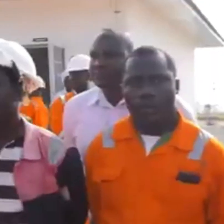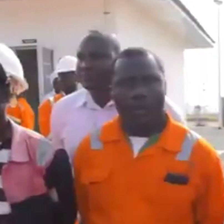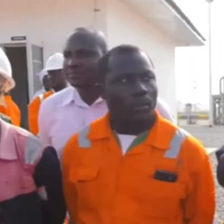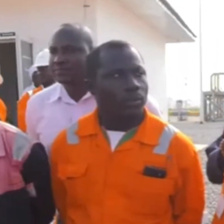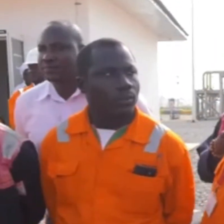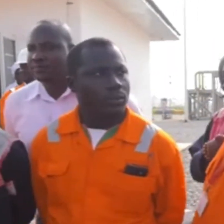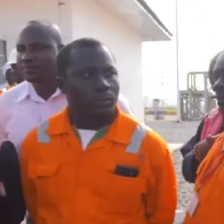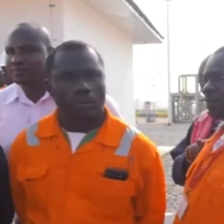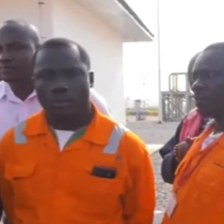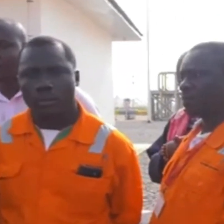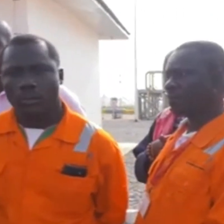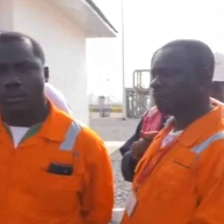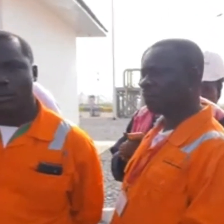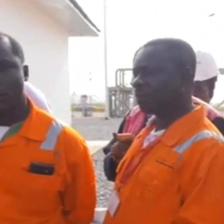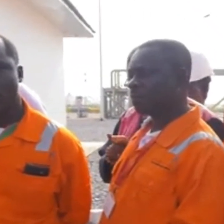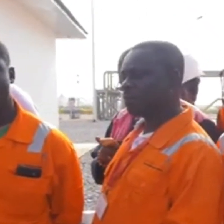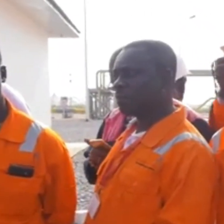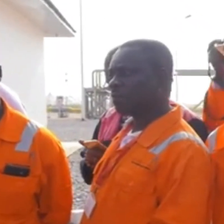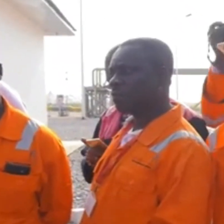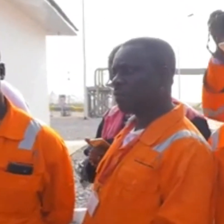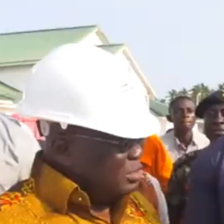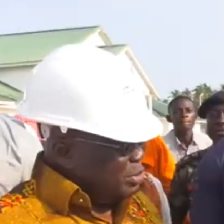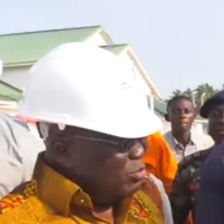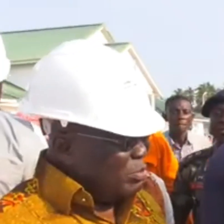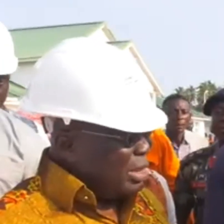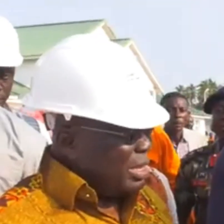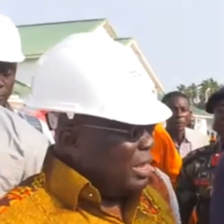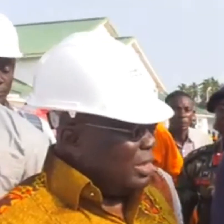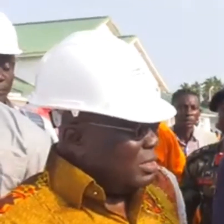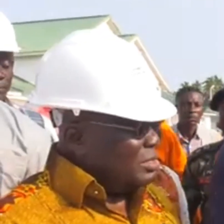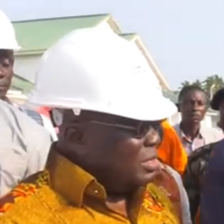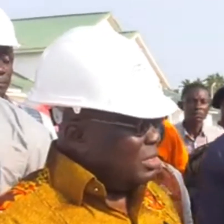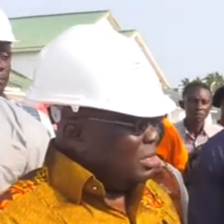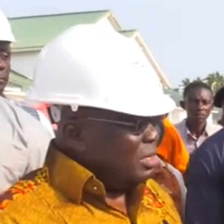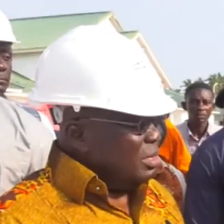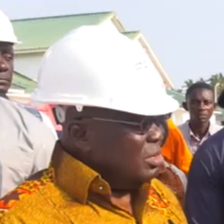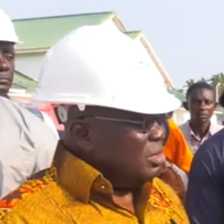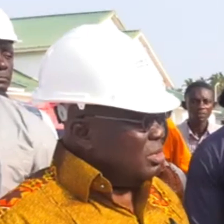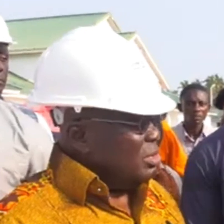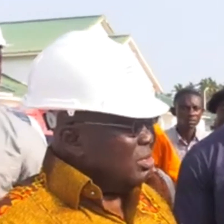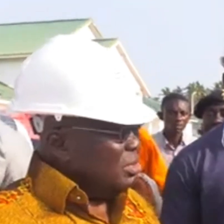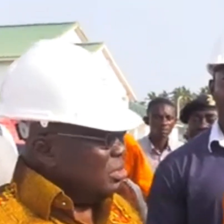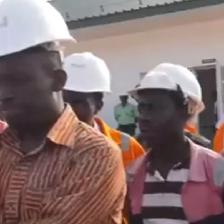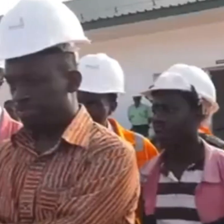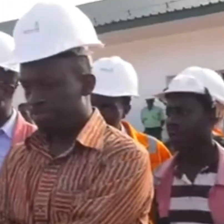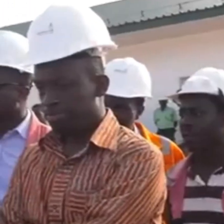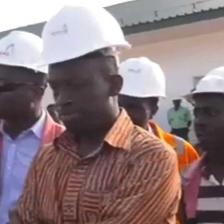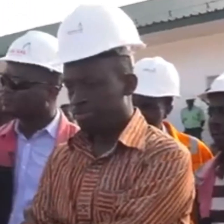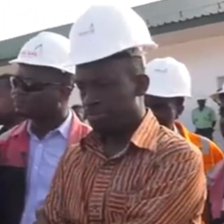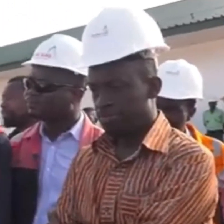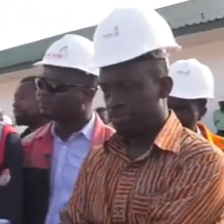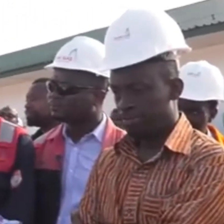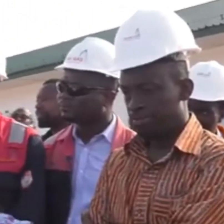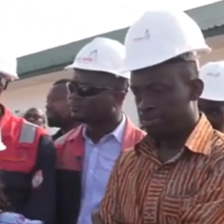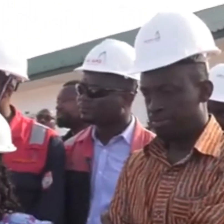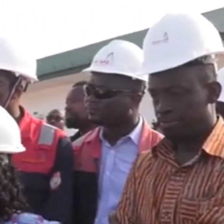You're saying that now the entire facility is being run by Ghanaians? Absolutely. And we're very proud of that. If you look around,